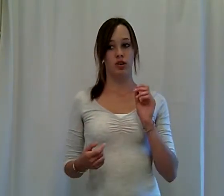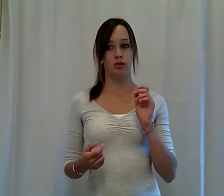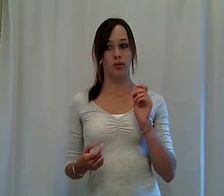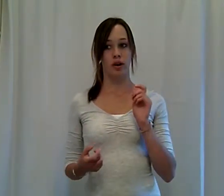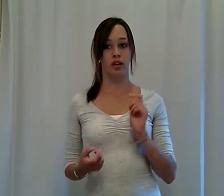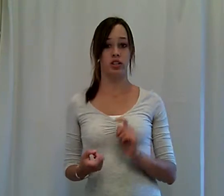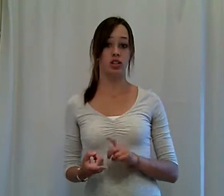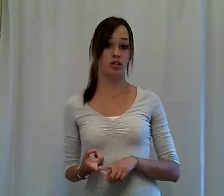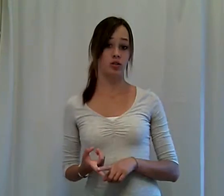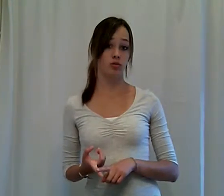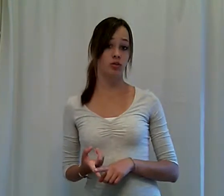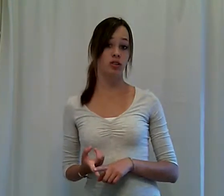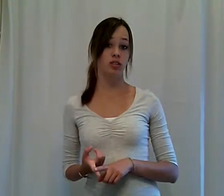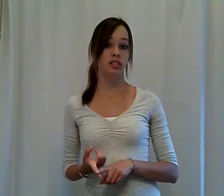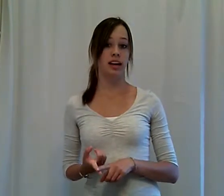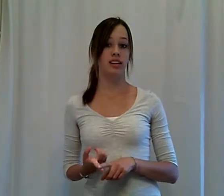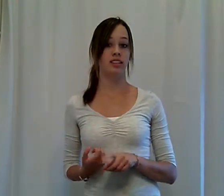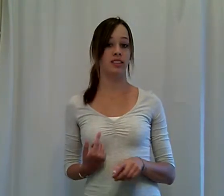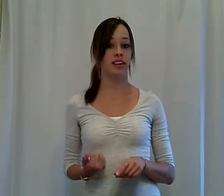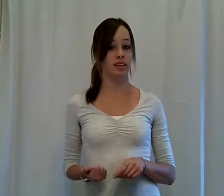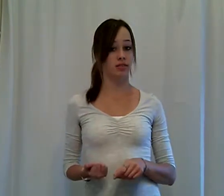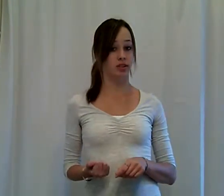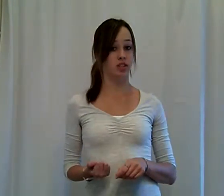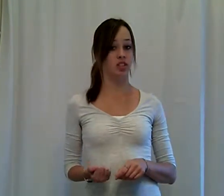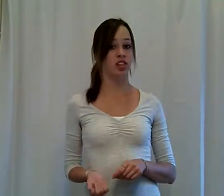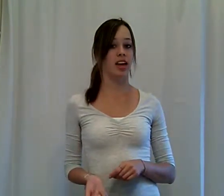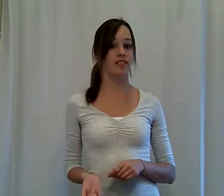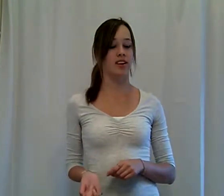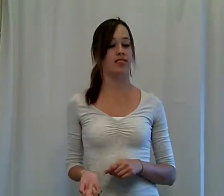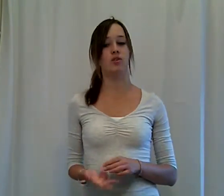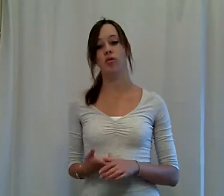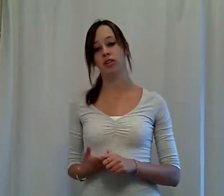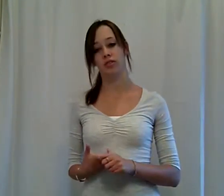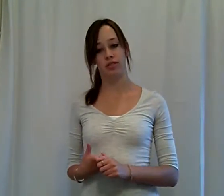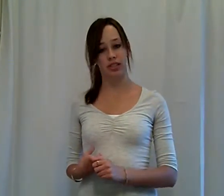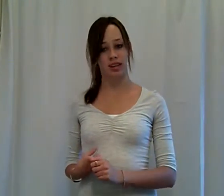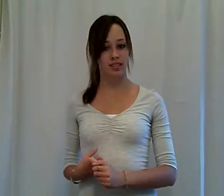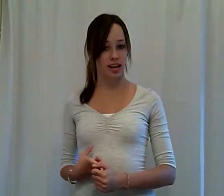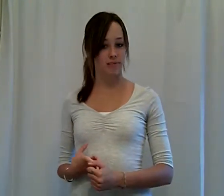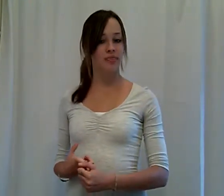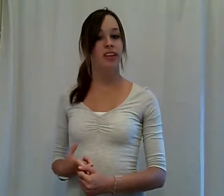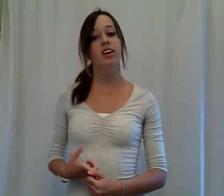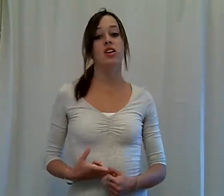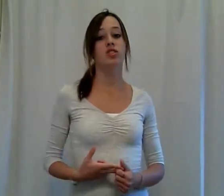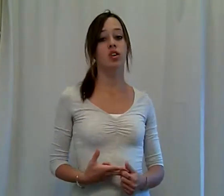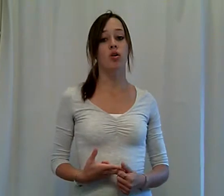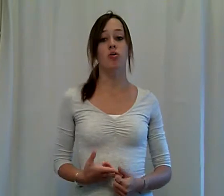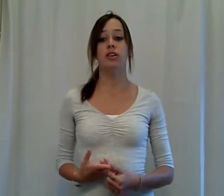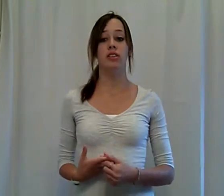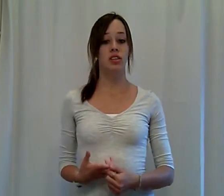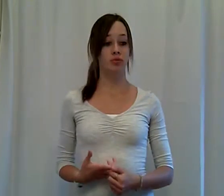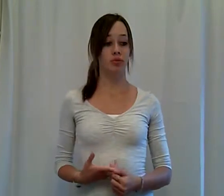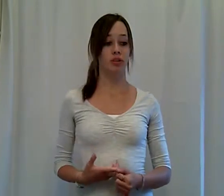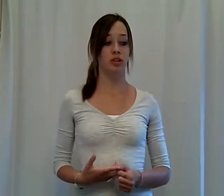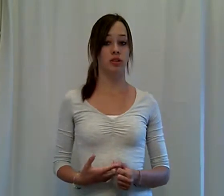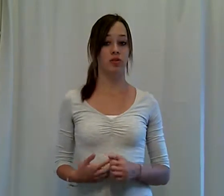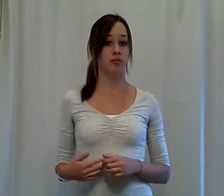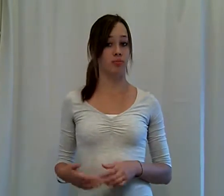part 2 signing the second verse and then the chorus for the second time. So in this one we're going to go over the